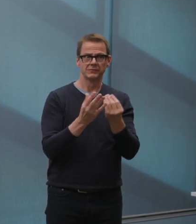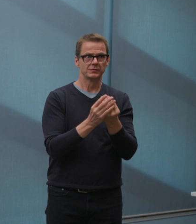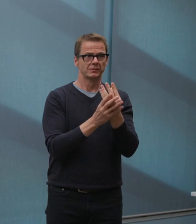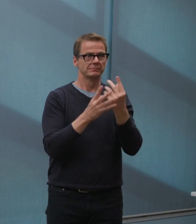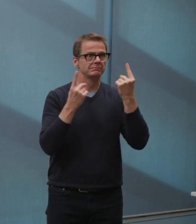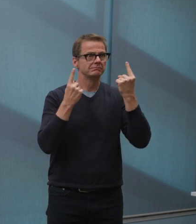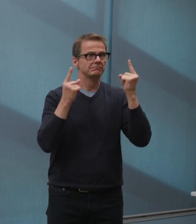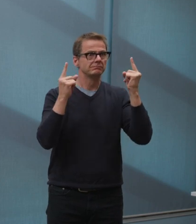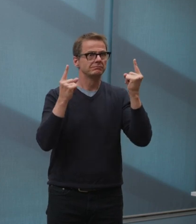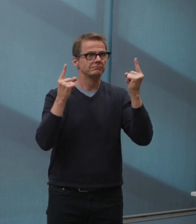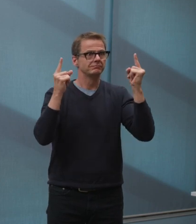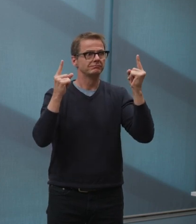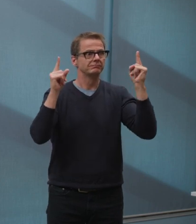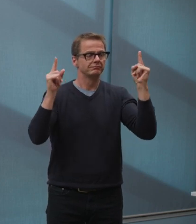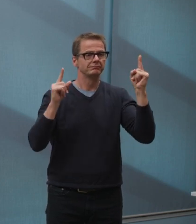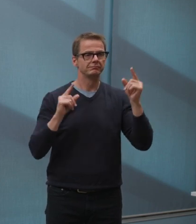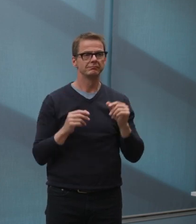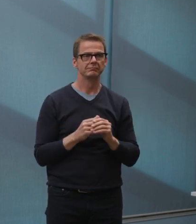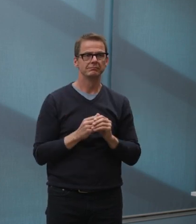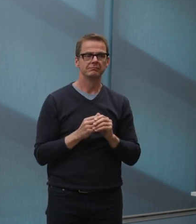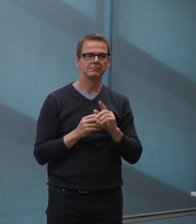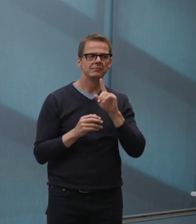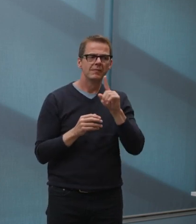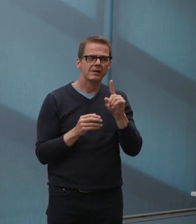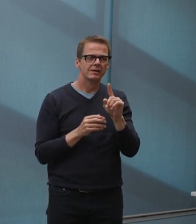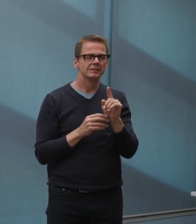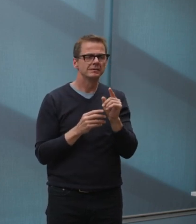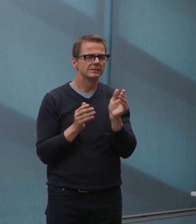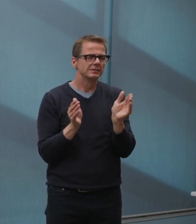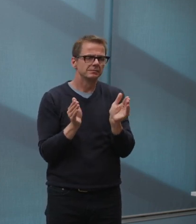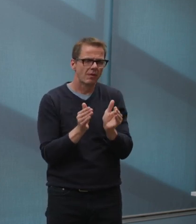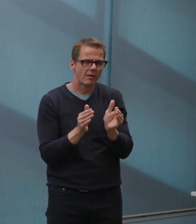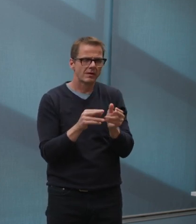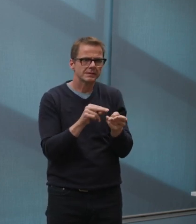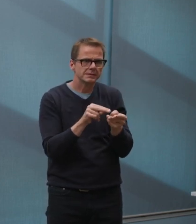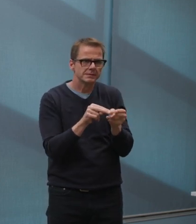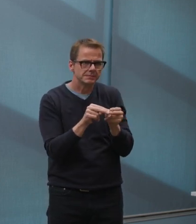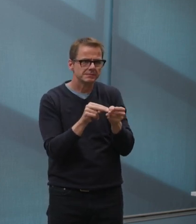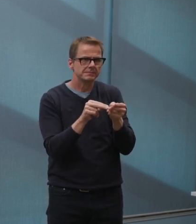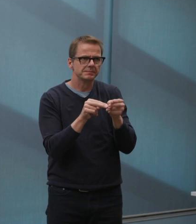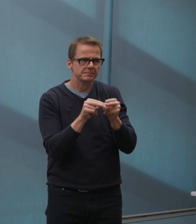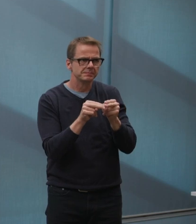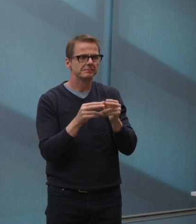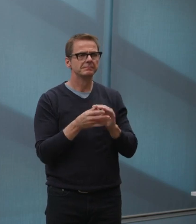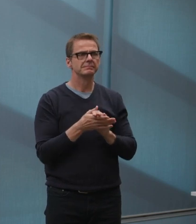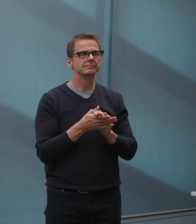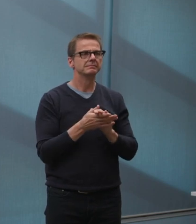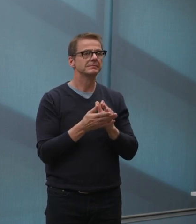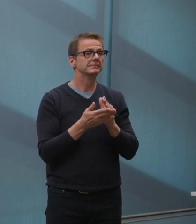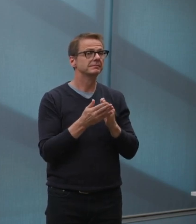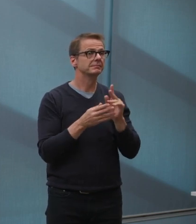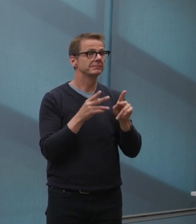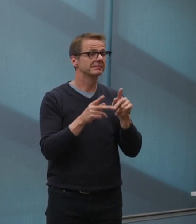sick family member faces a challenge, but as a community, there is some good news in the trend.